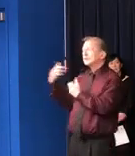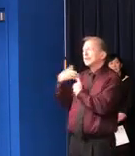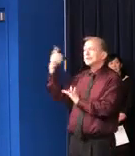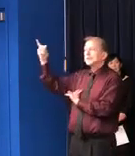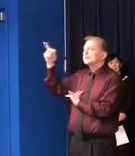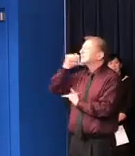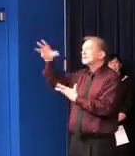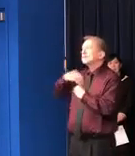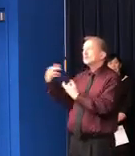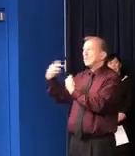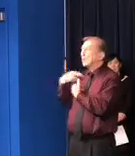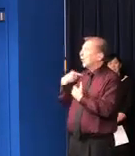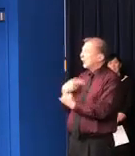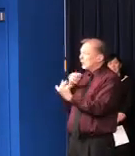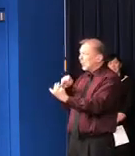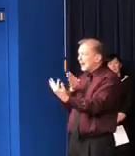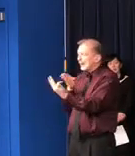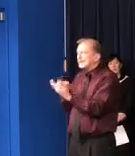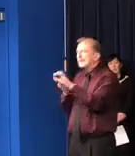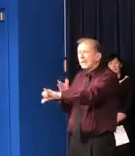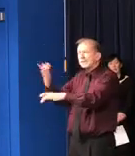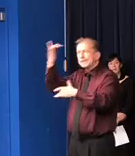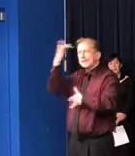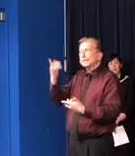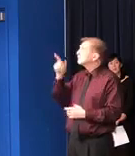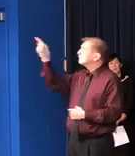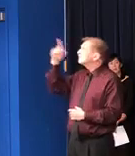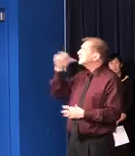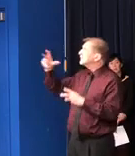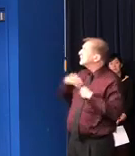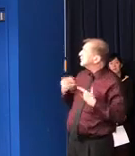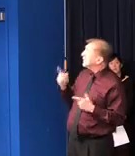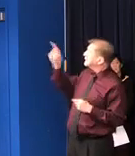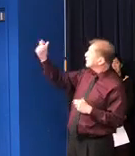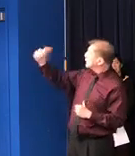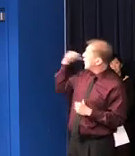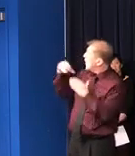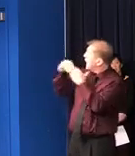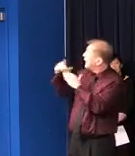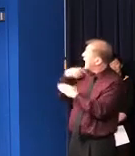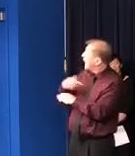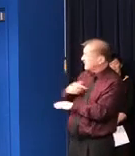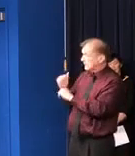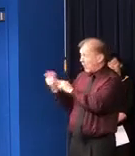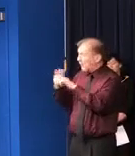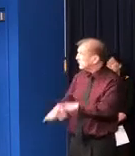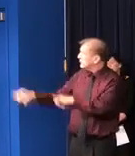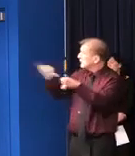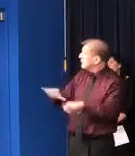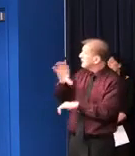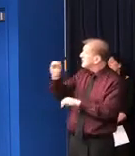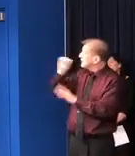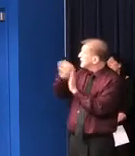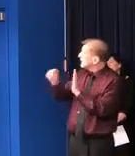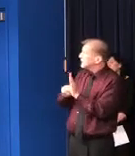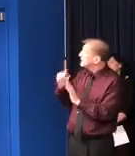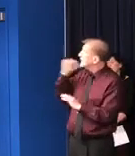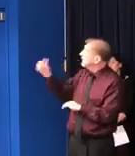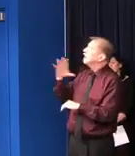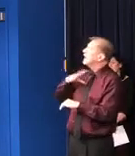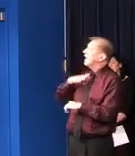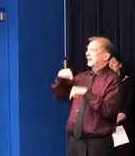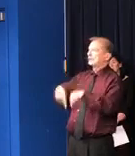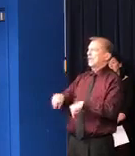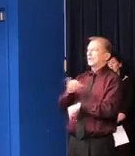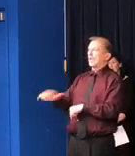war. It's a war against a pandemic. The federal government needs to lead. And until it does, we'll be a leader here in Illinois. Are you saying President